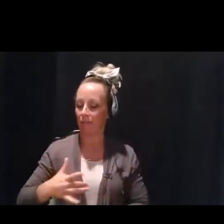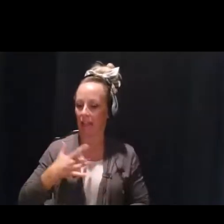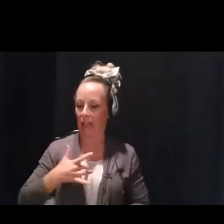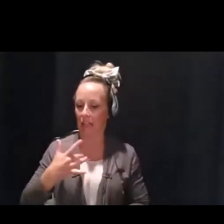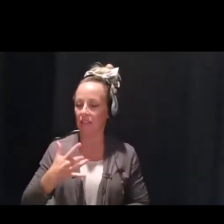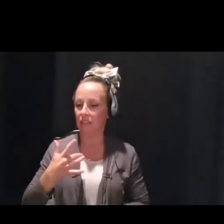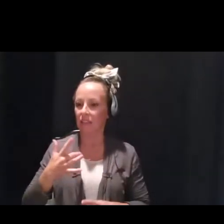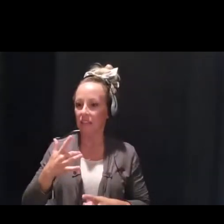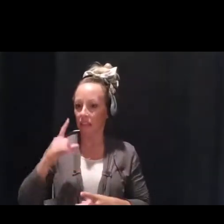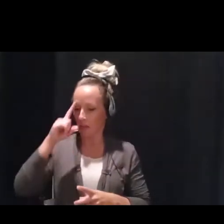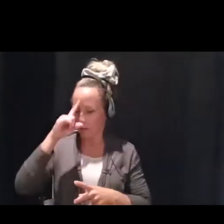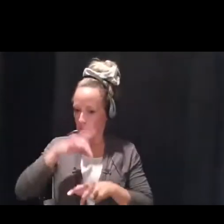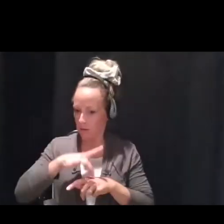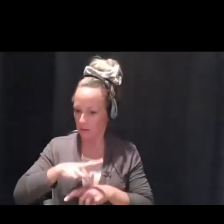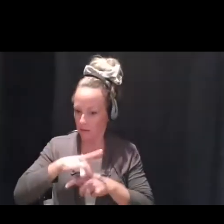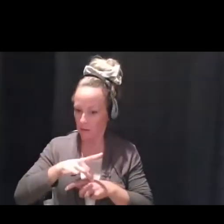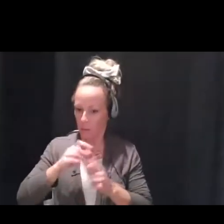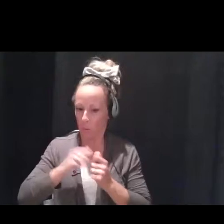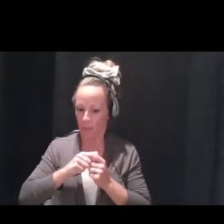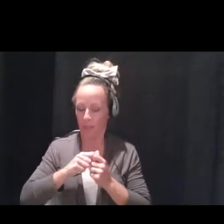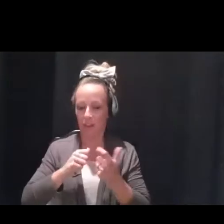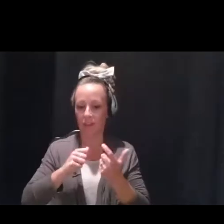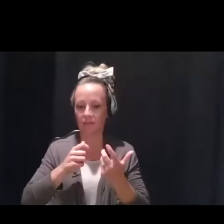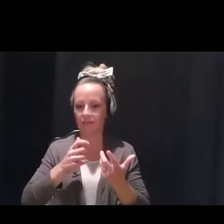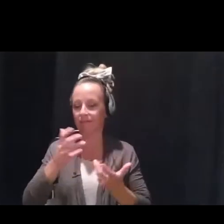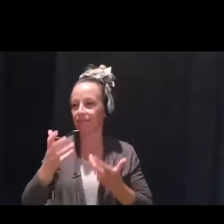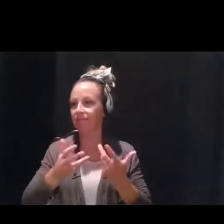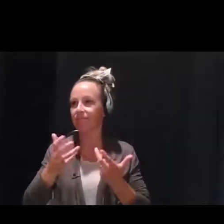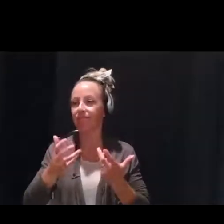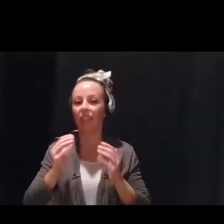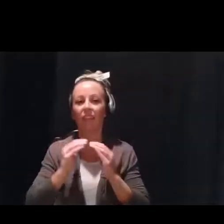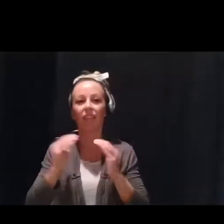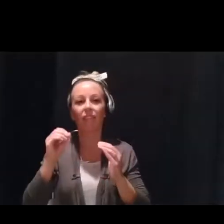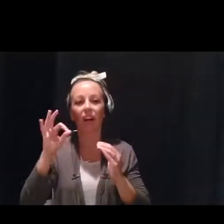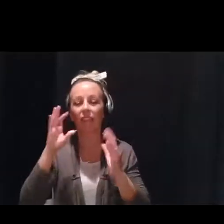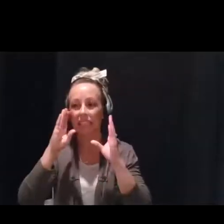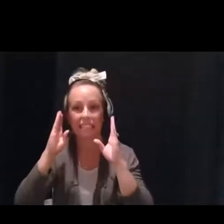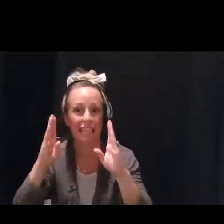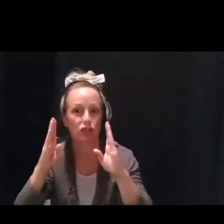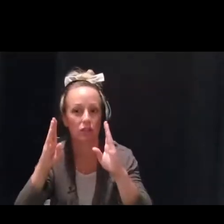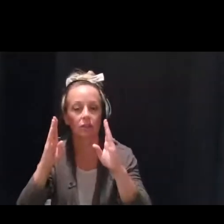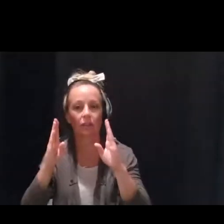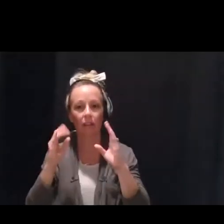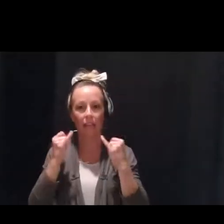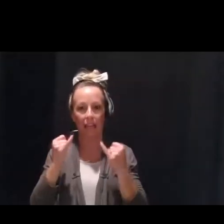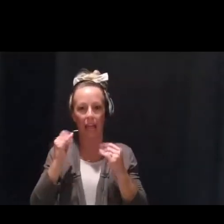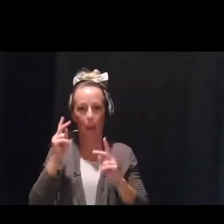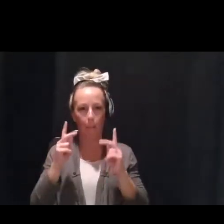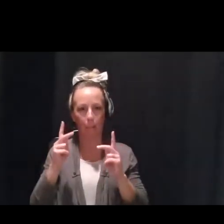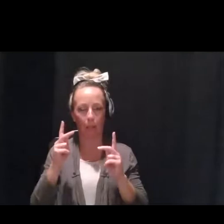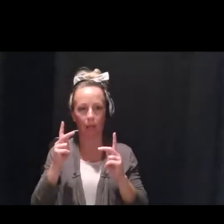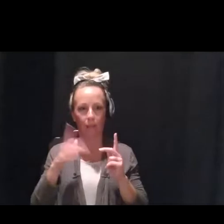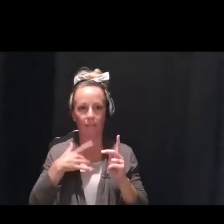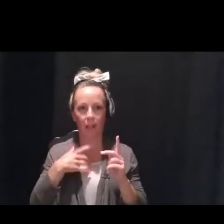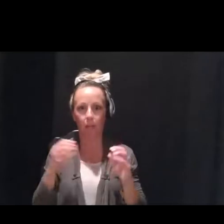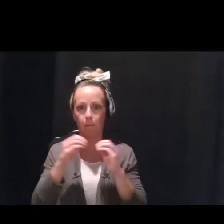validated in some ways by the level of attention that now everyone collectively has to take